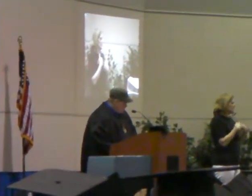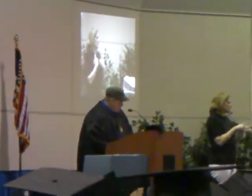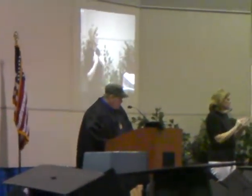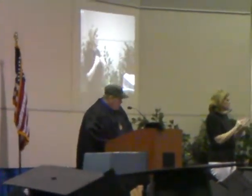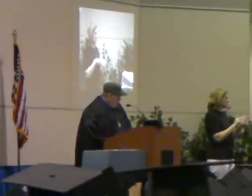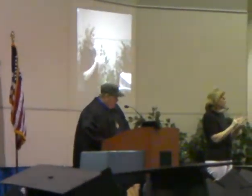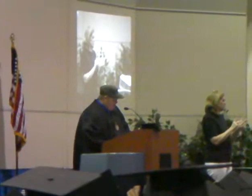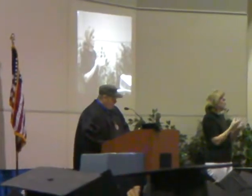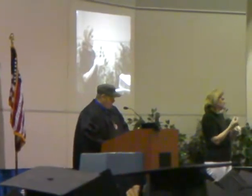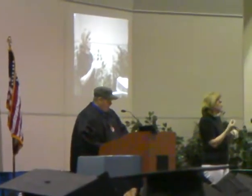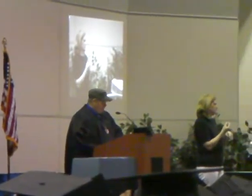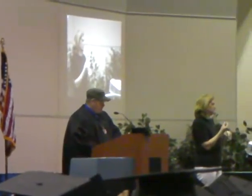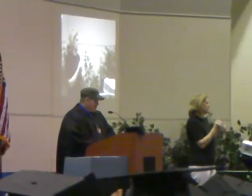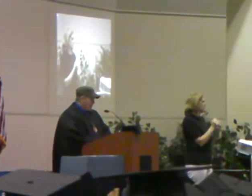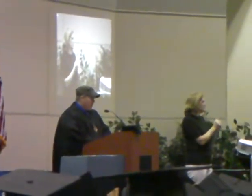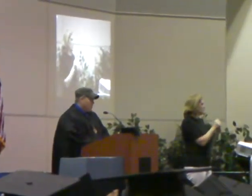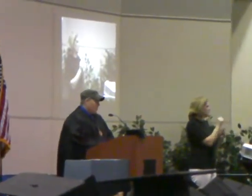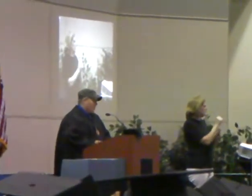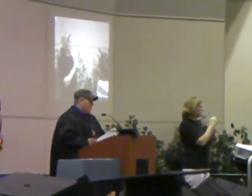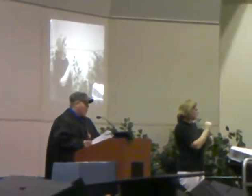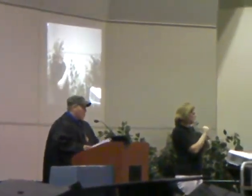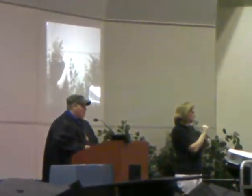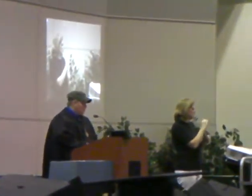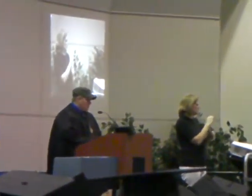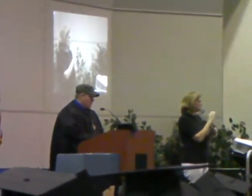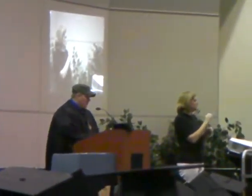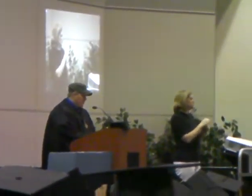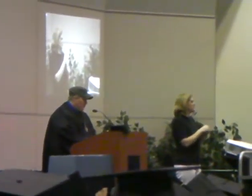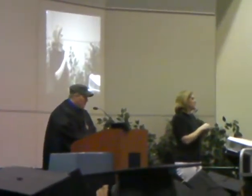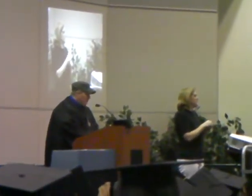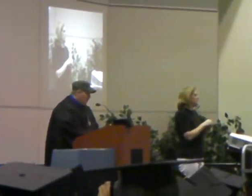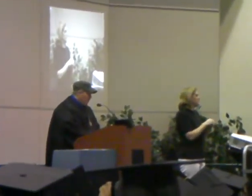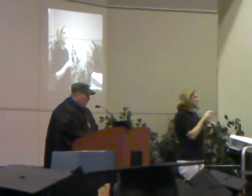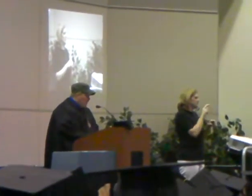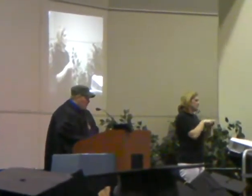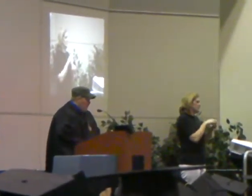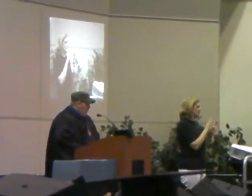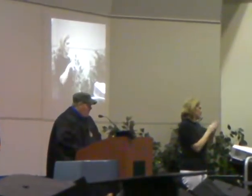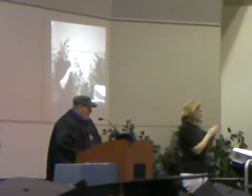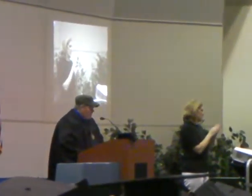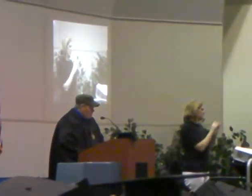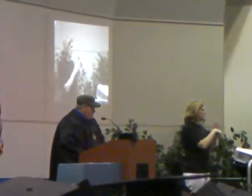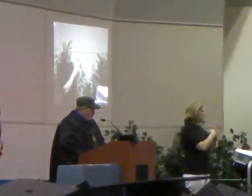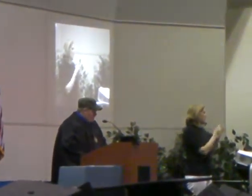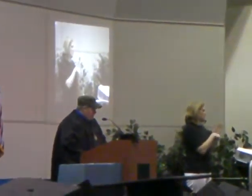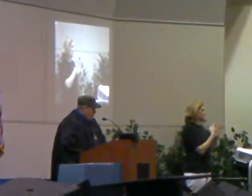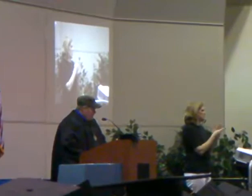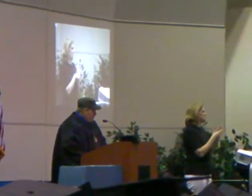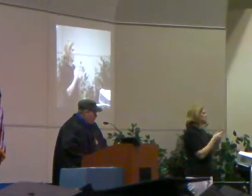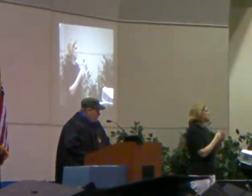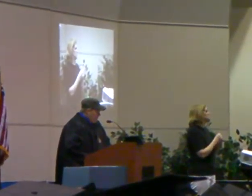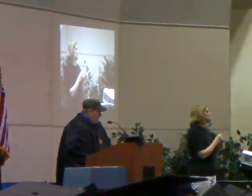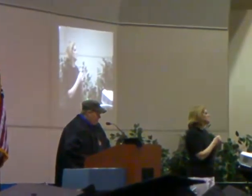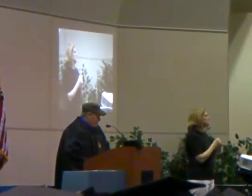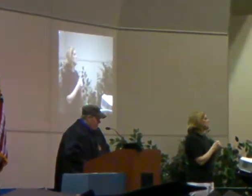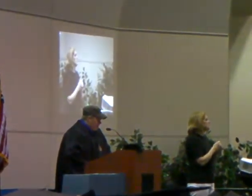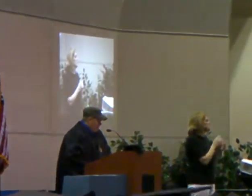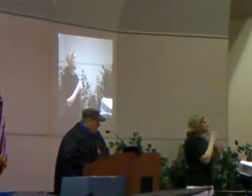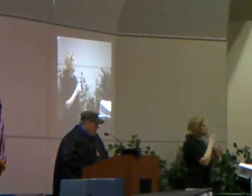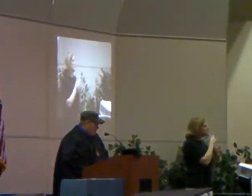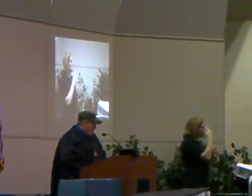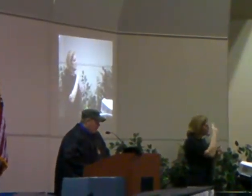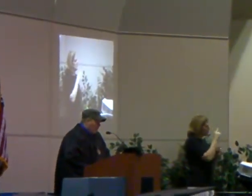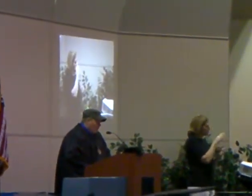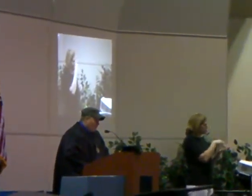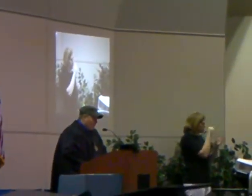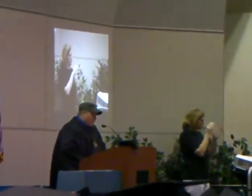students. I have sat in hours of meetings to advocate for students. I've also, through the KSEC,